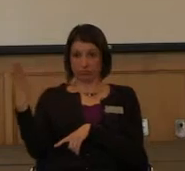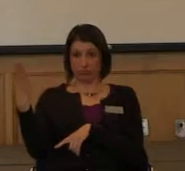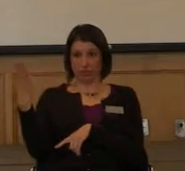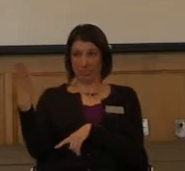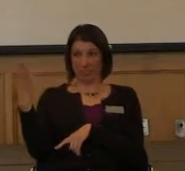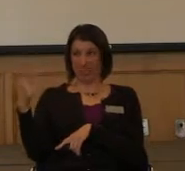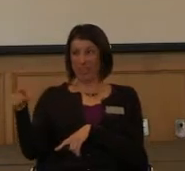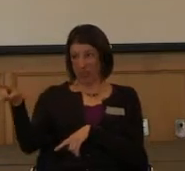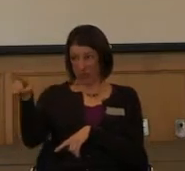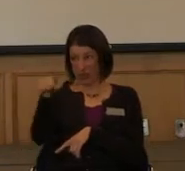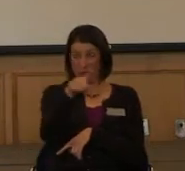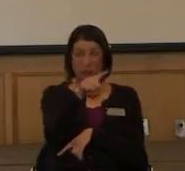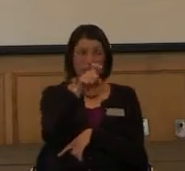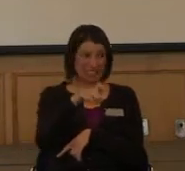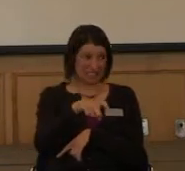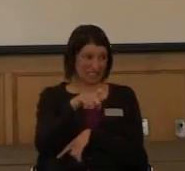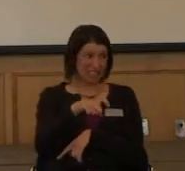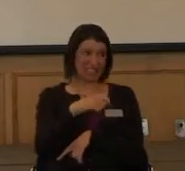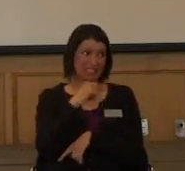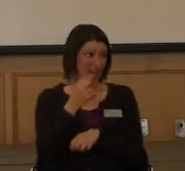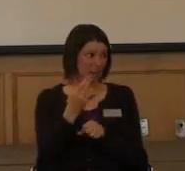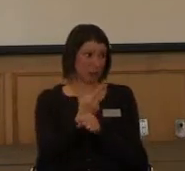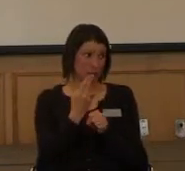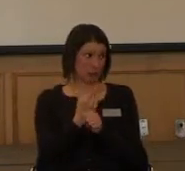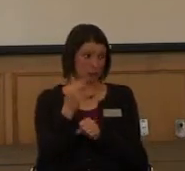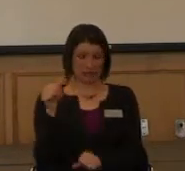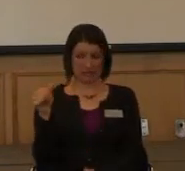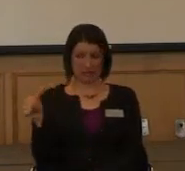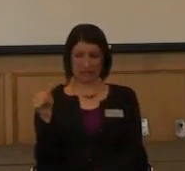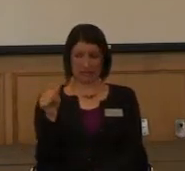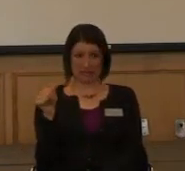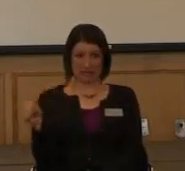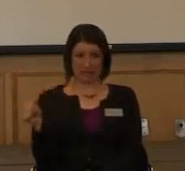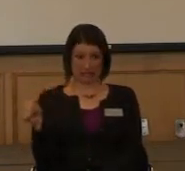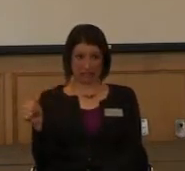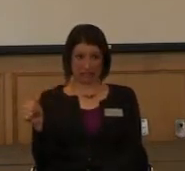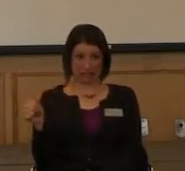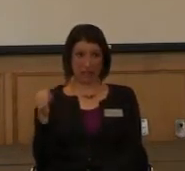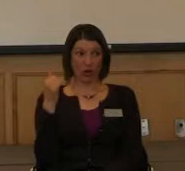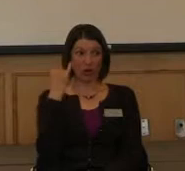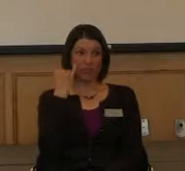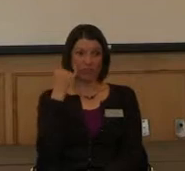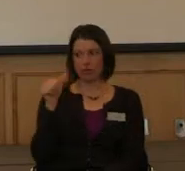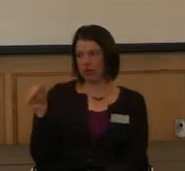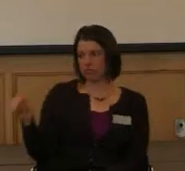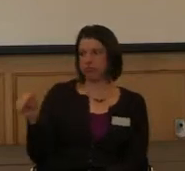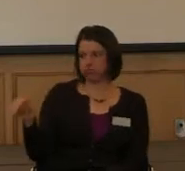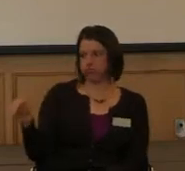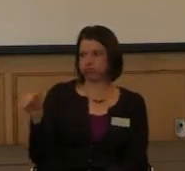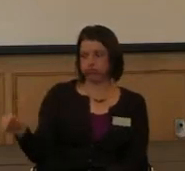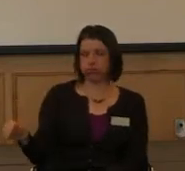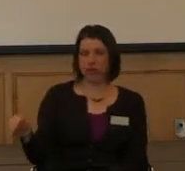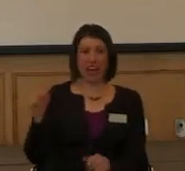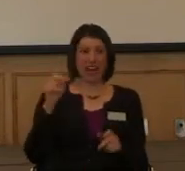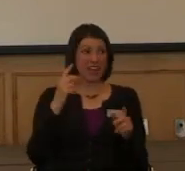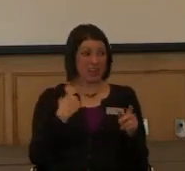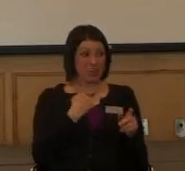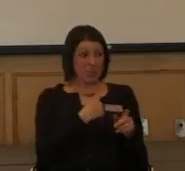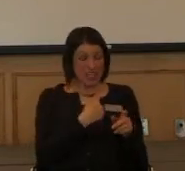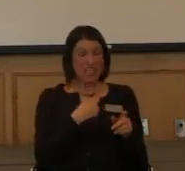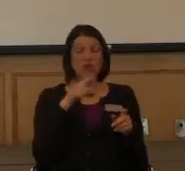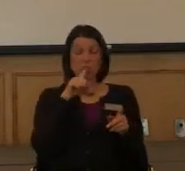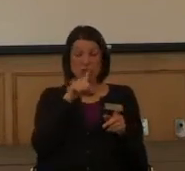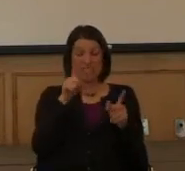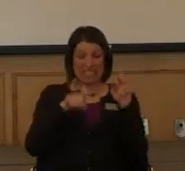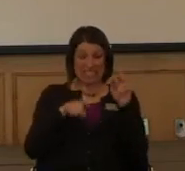can you do that, please? Because if people who don't need it keep banging on it, then those of us who actually